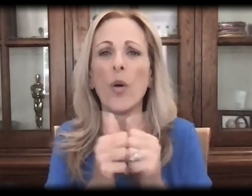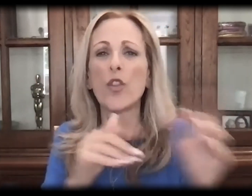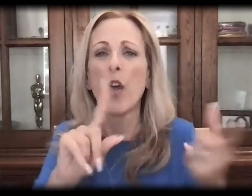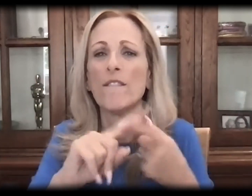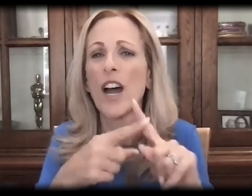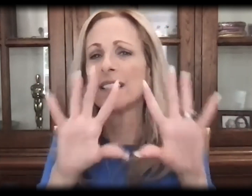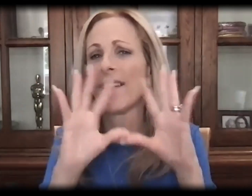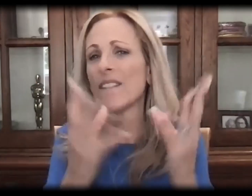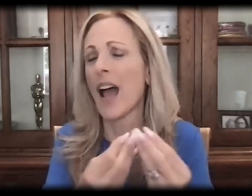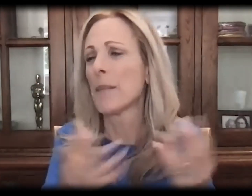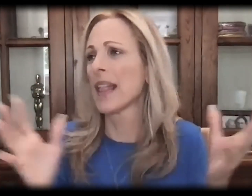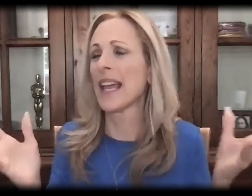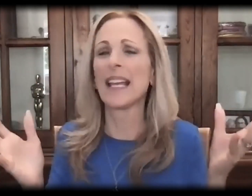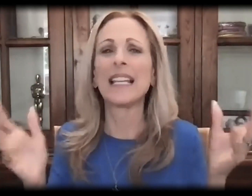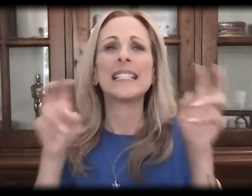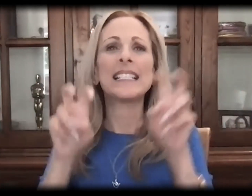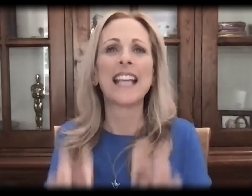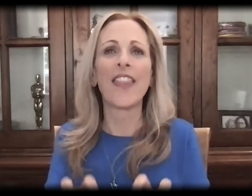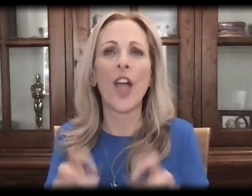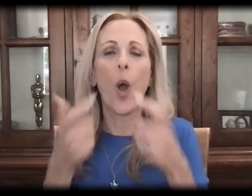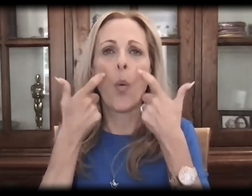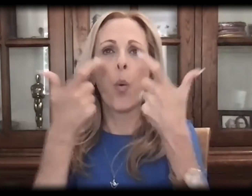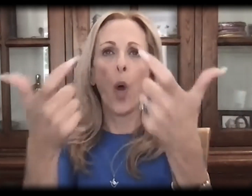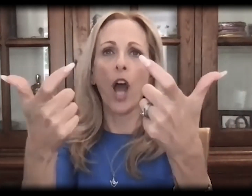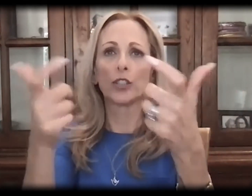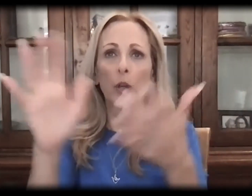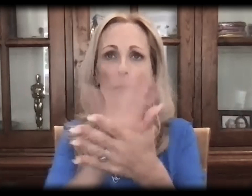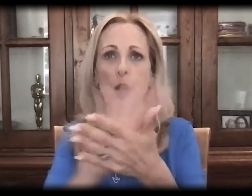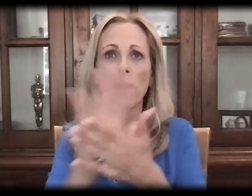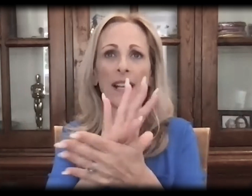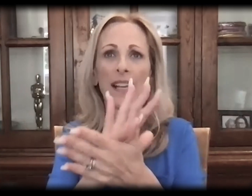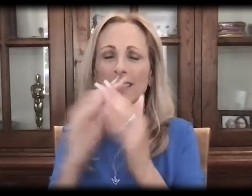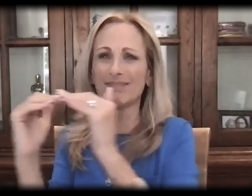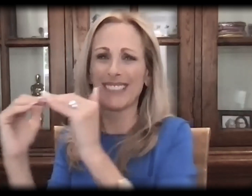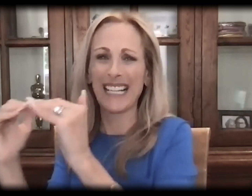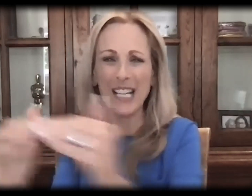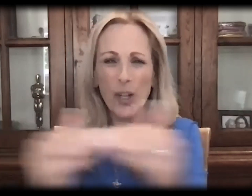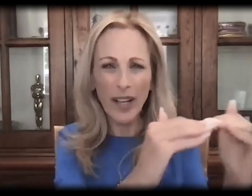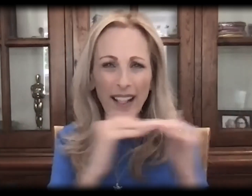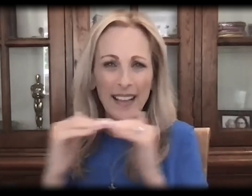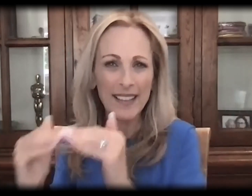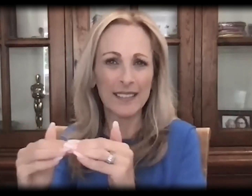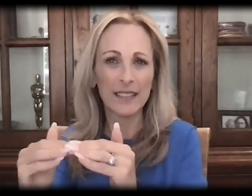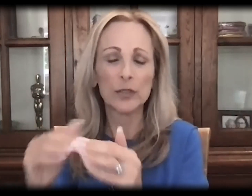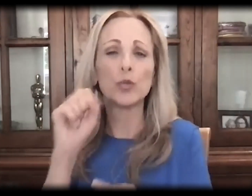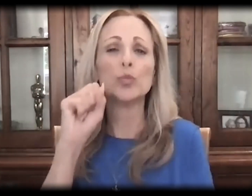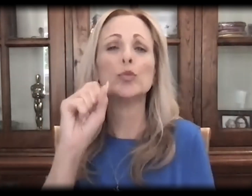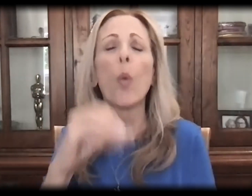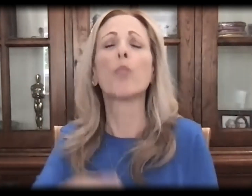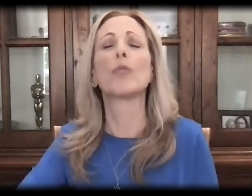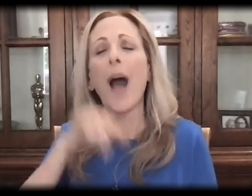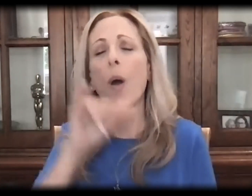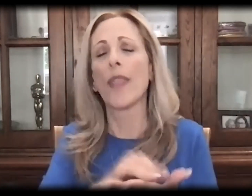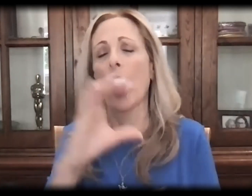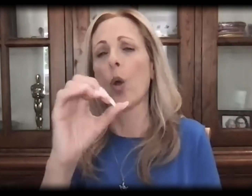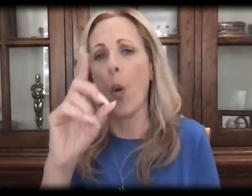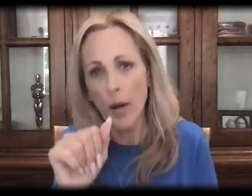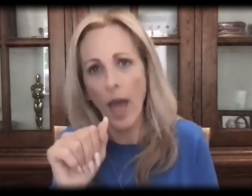get your candy, sit with your friends, sit with your family, and sit there and watch without having to depend on a tool and watch it equally through open subtitles.